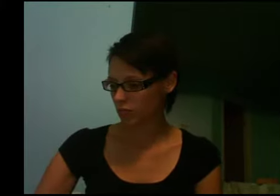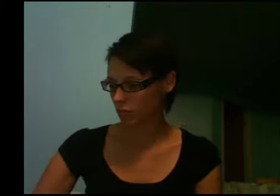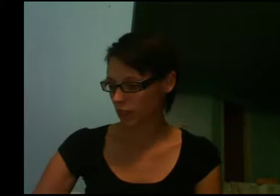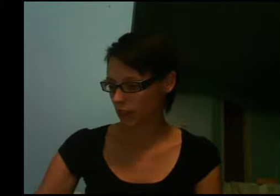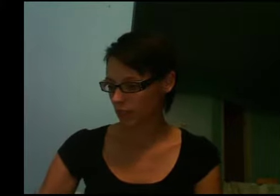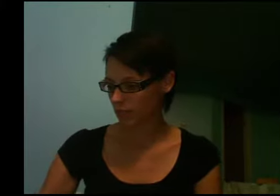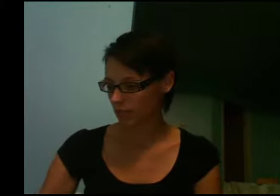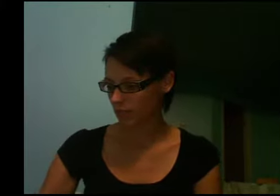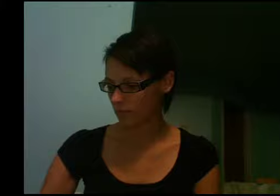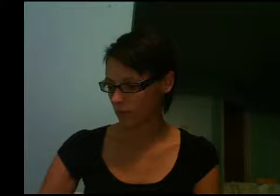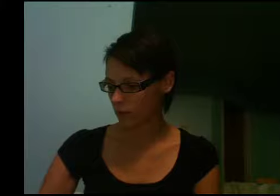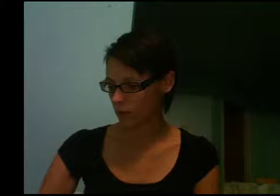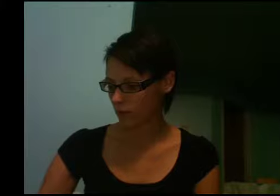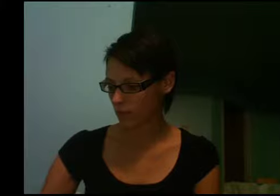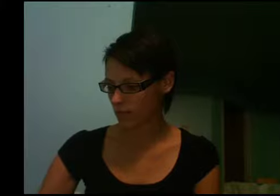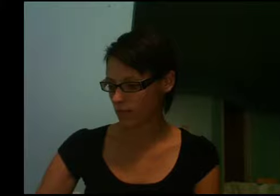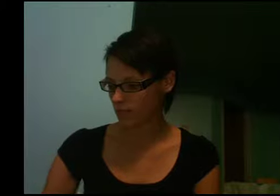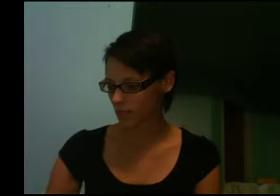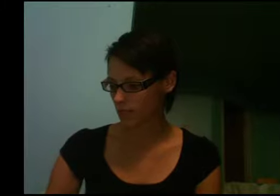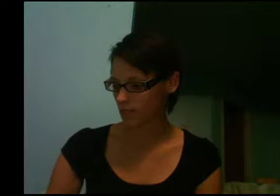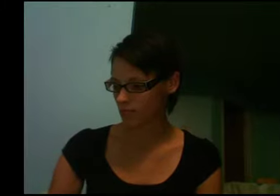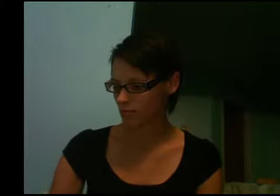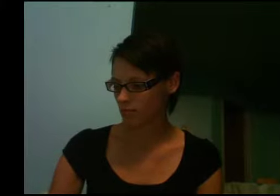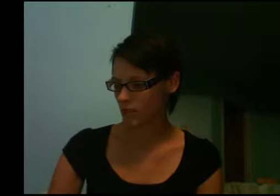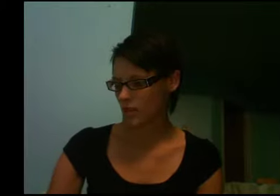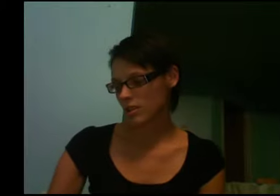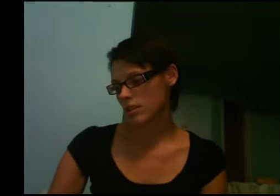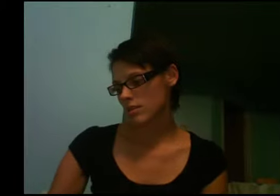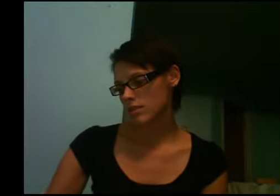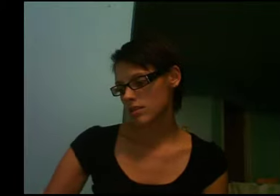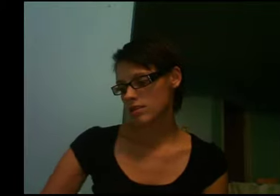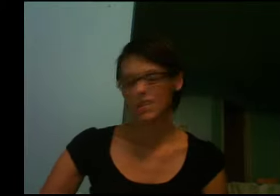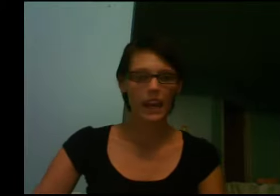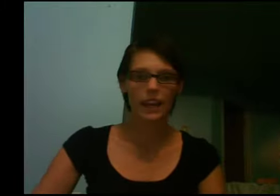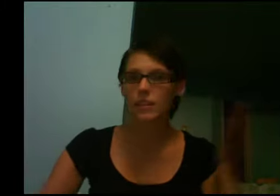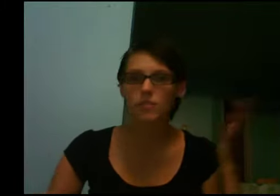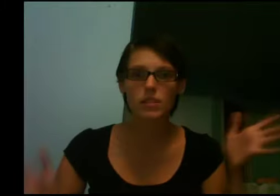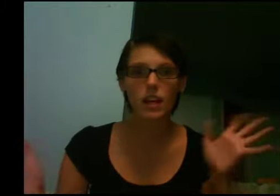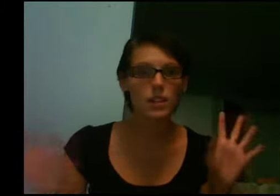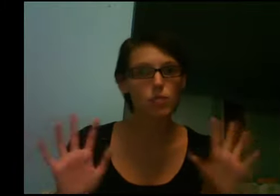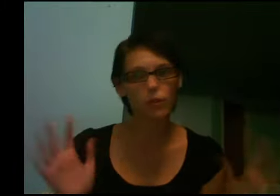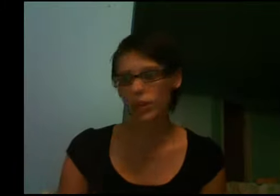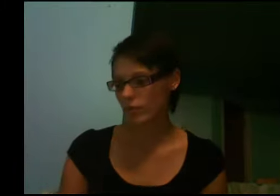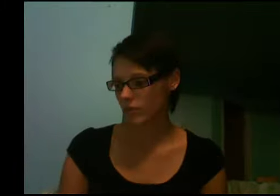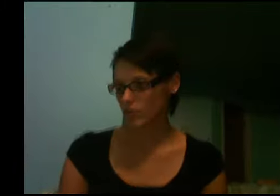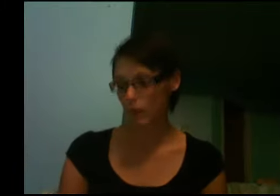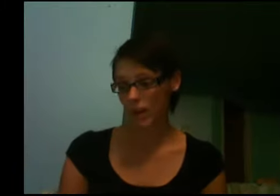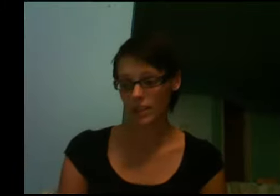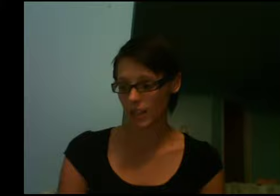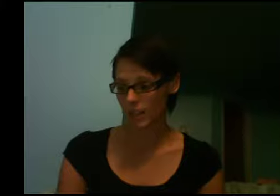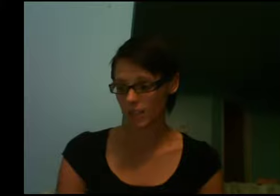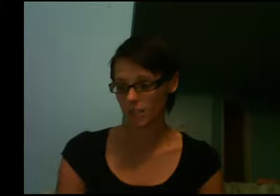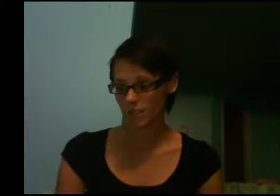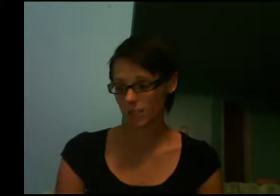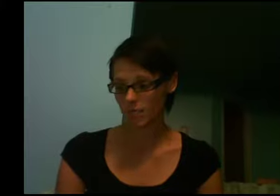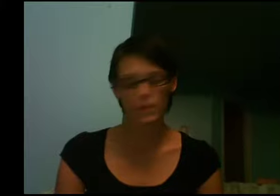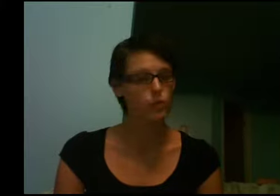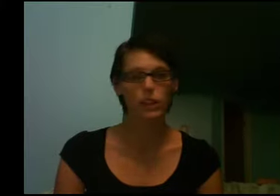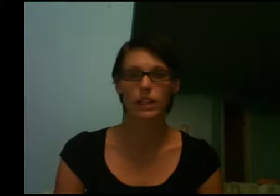three, four, five, six, eight signs, roughly. It's about eight signs. It's really